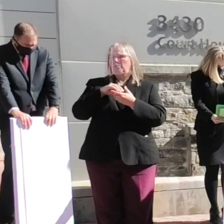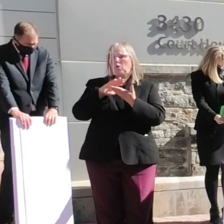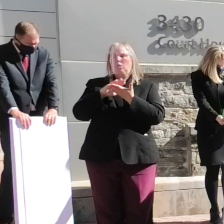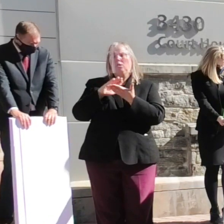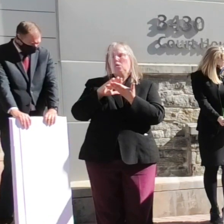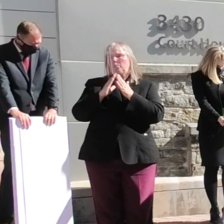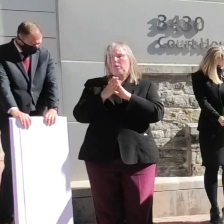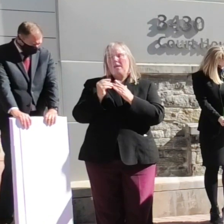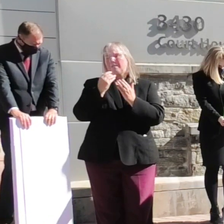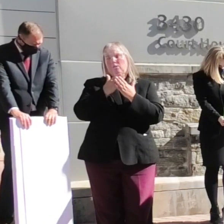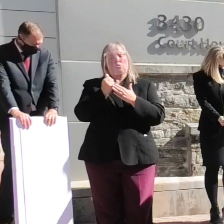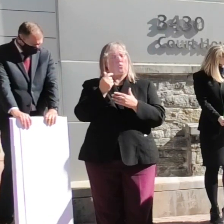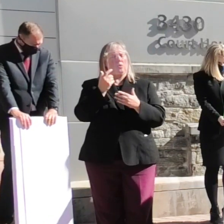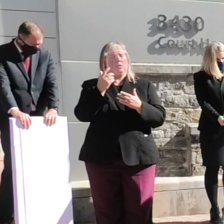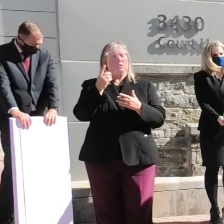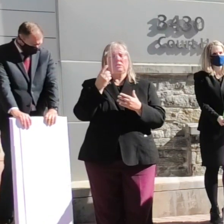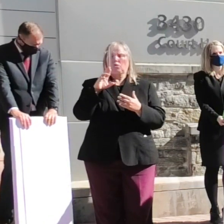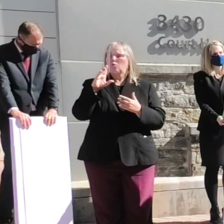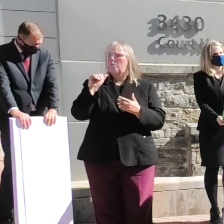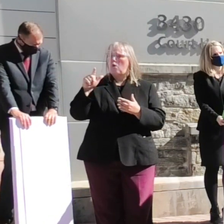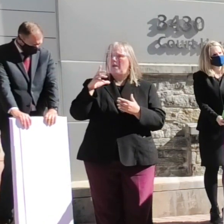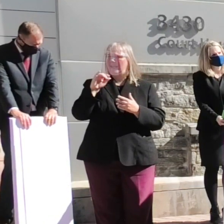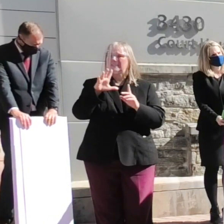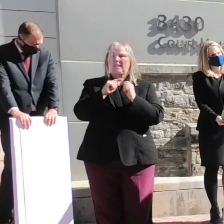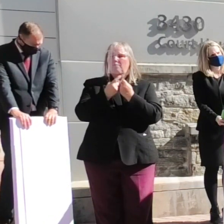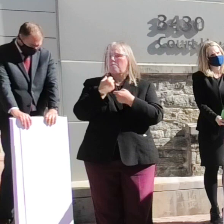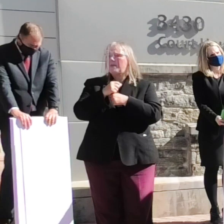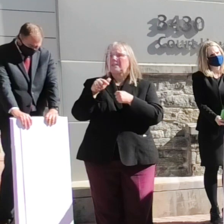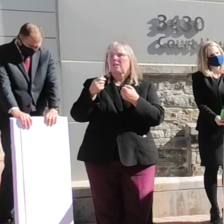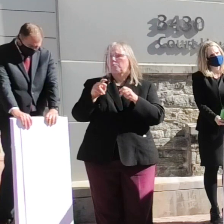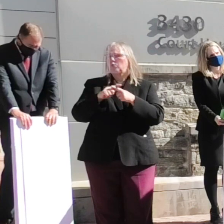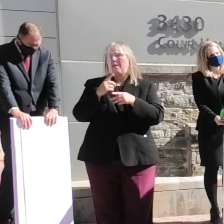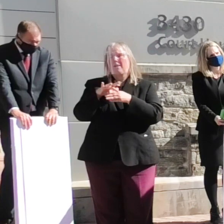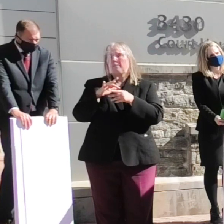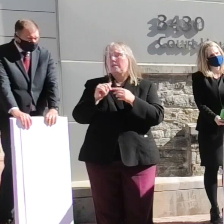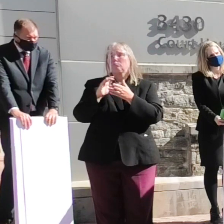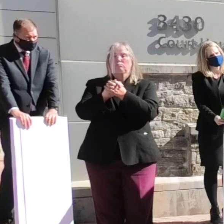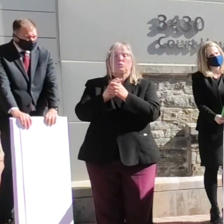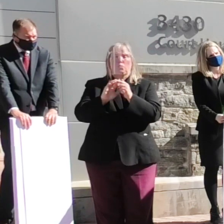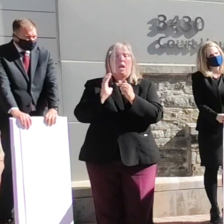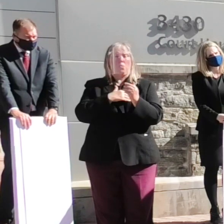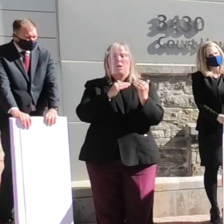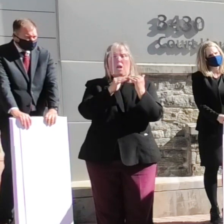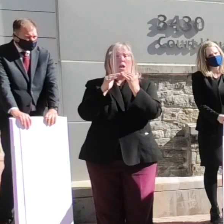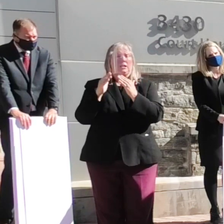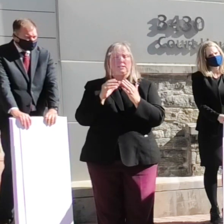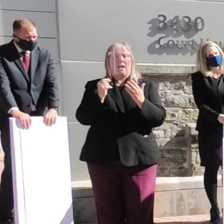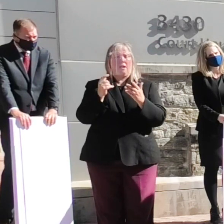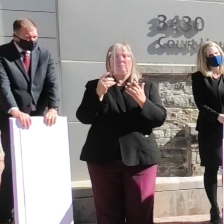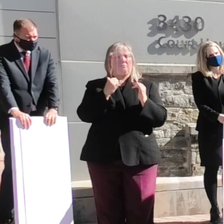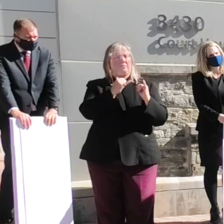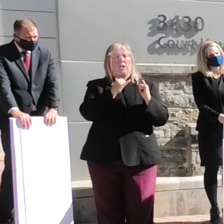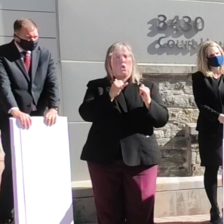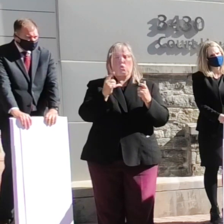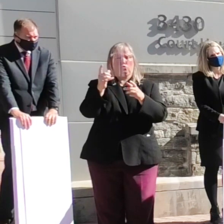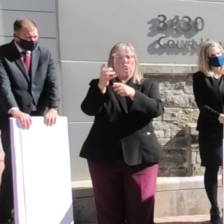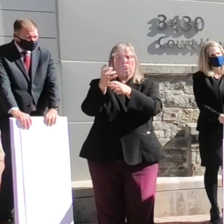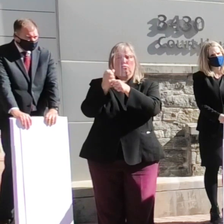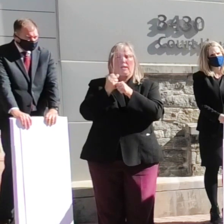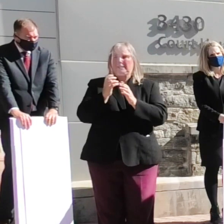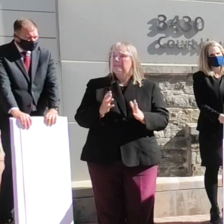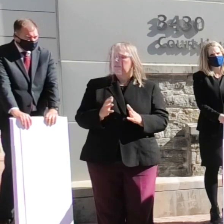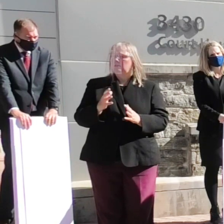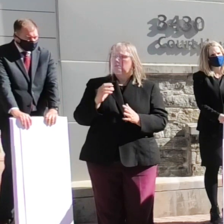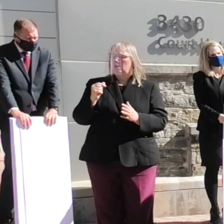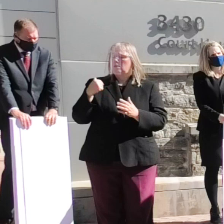his team for making this opportunity available and congratulations to our colleagues and fellow grantees the last eight months have